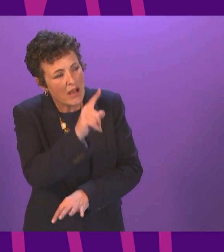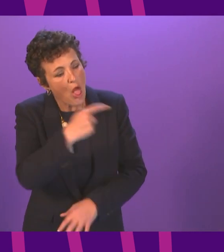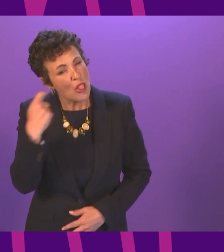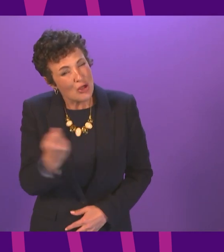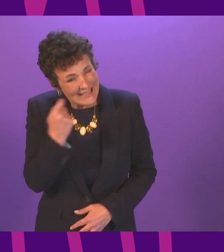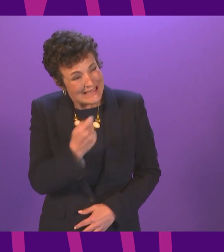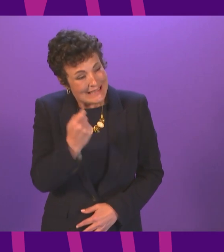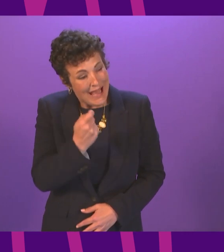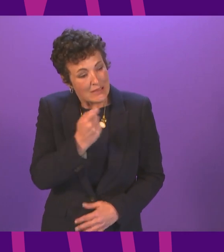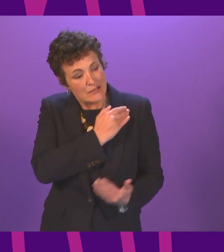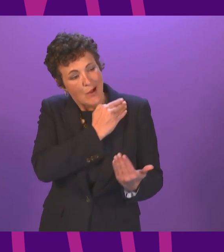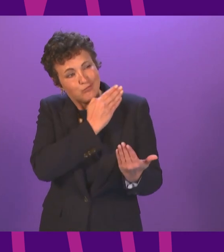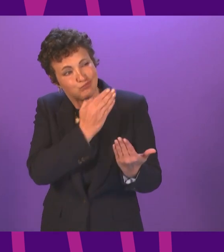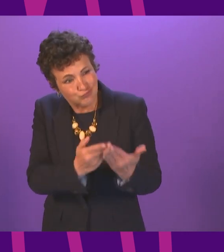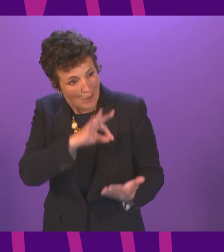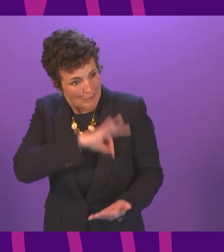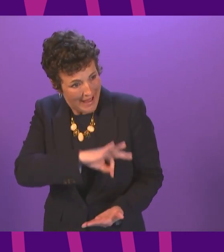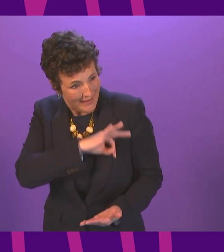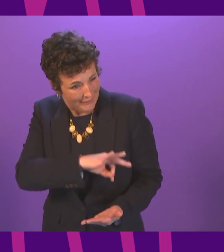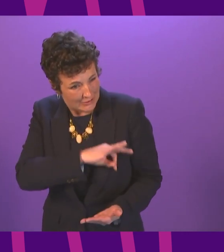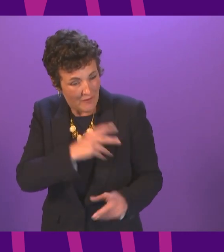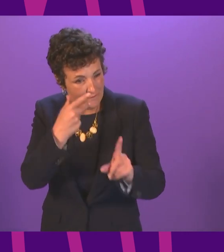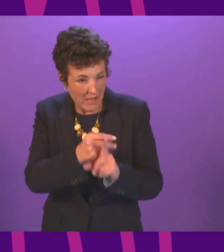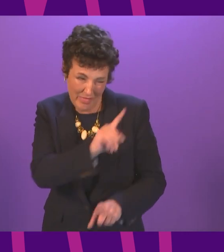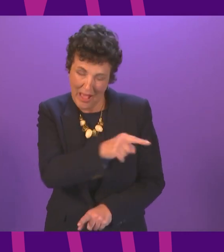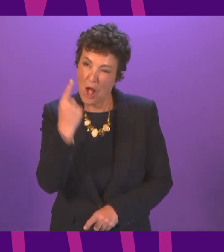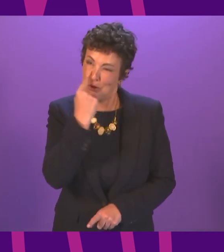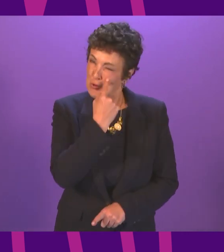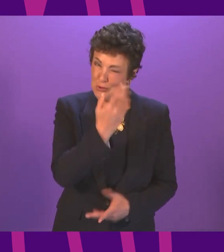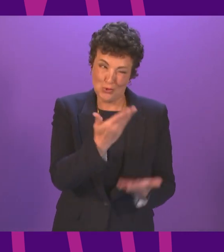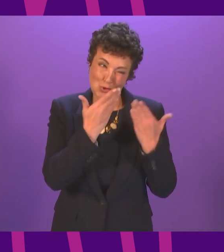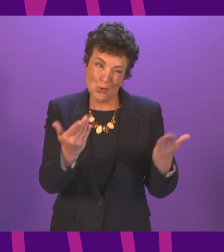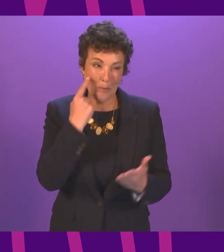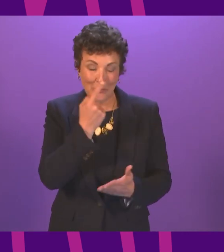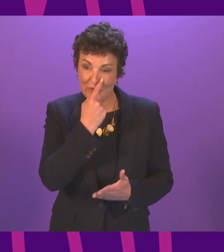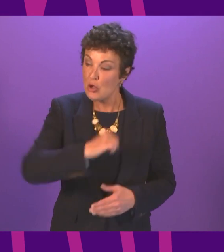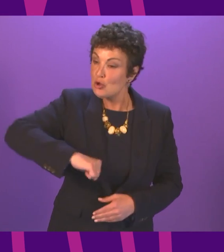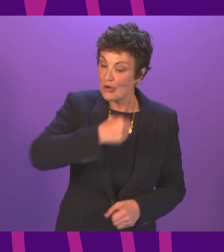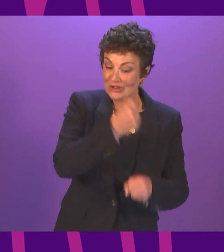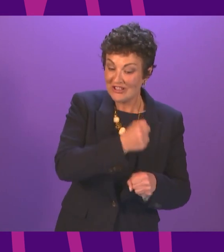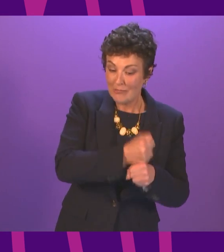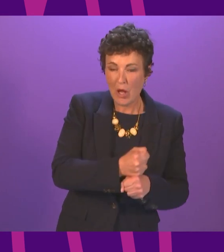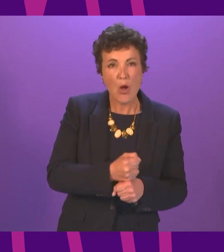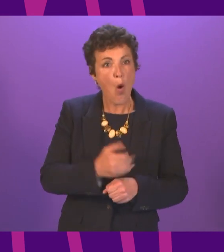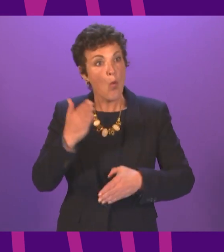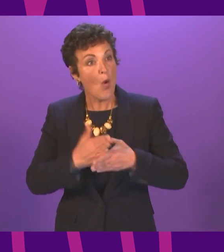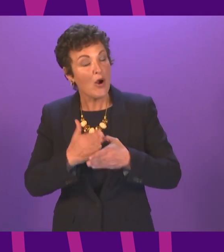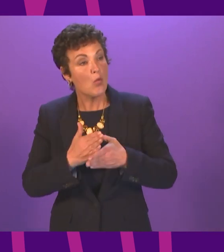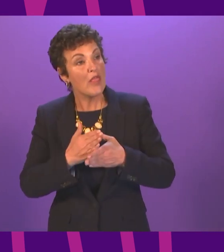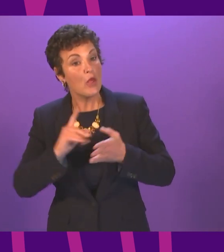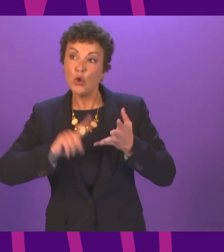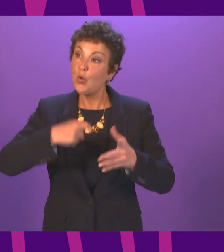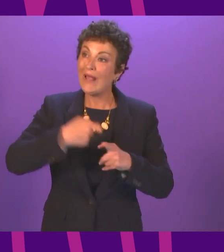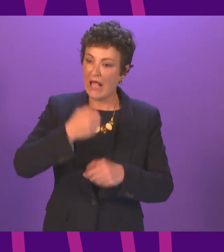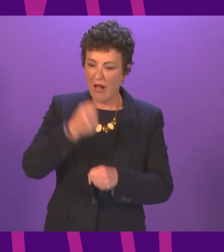benefits of the UK Government and the Scottish Government working together with a single objective in mind? Is that not a stellar example of what can be